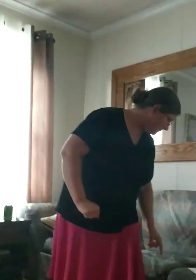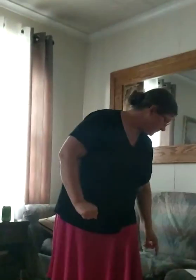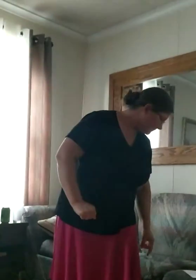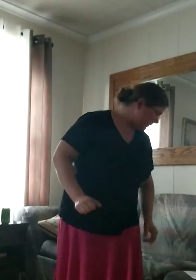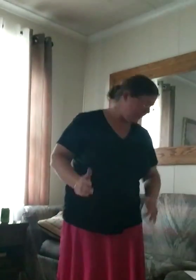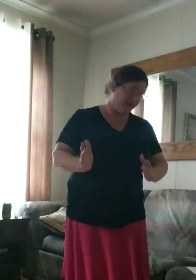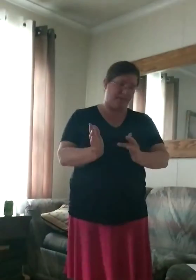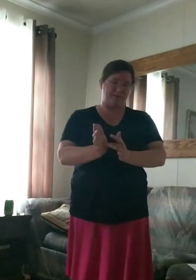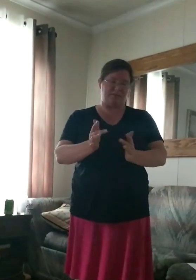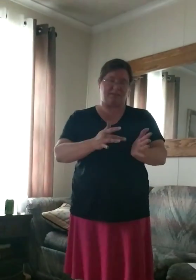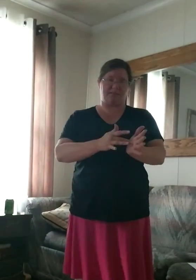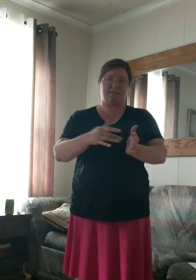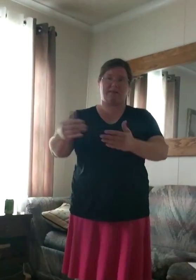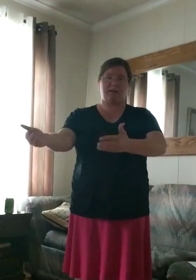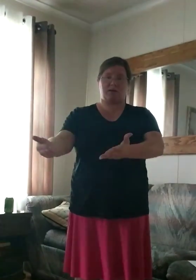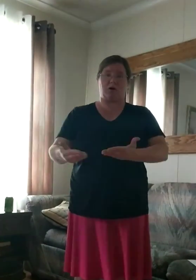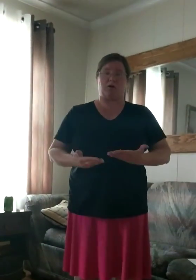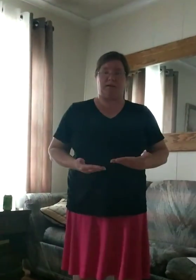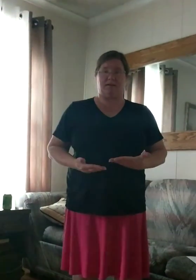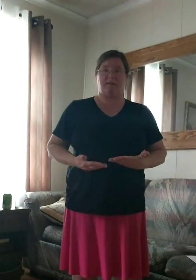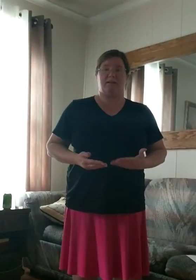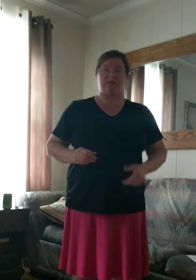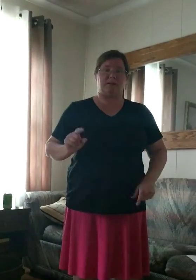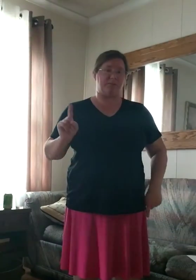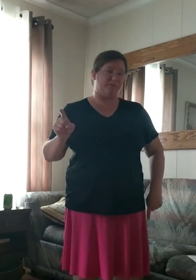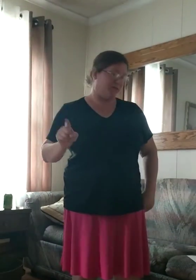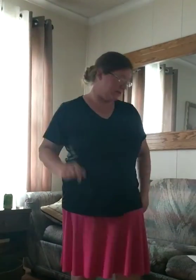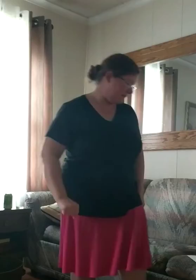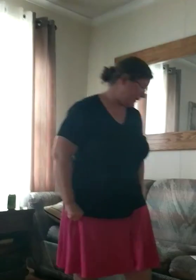Anyway, and then Jesus calling. Janice, please pause that a second.